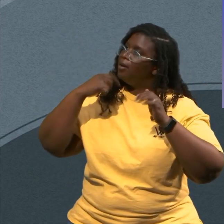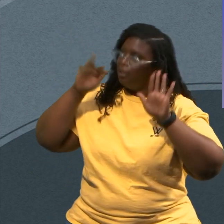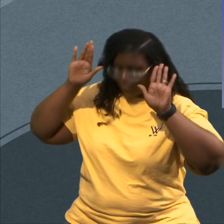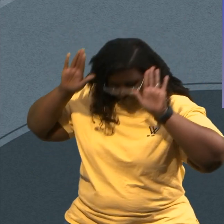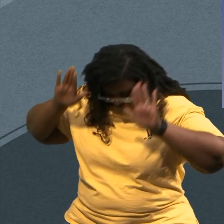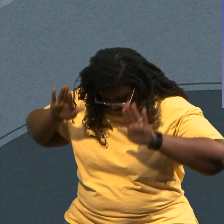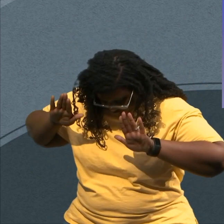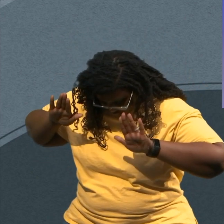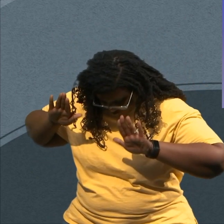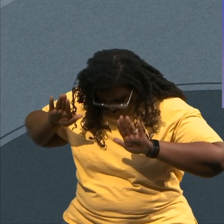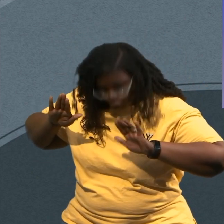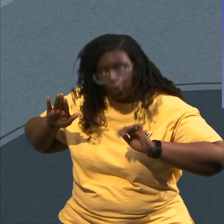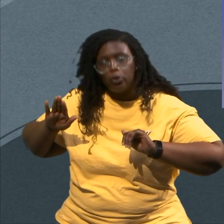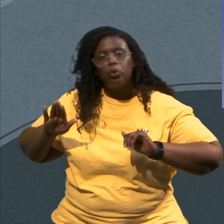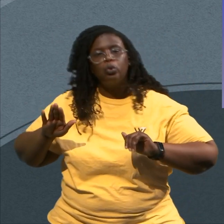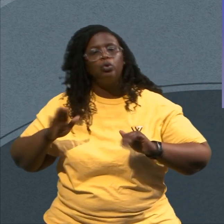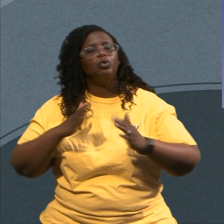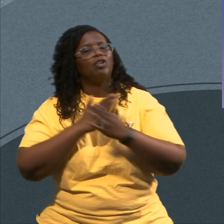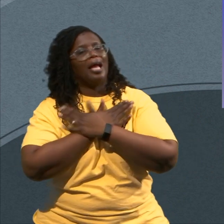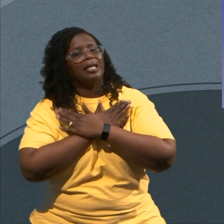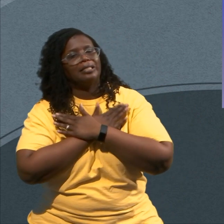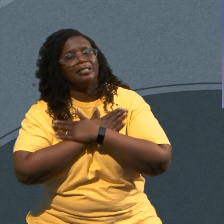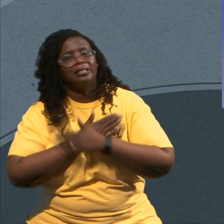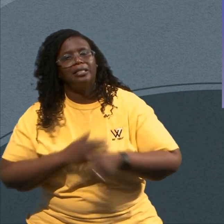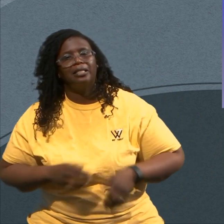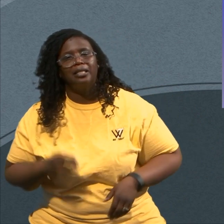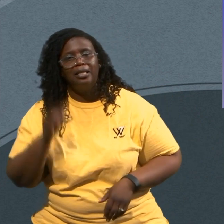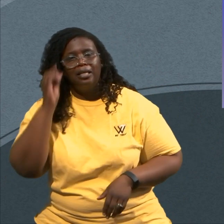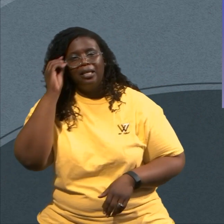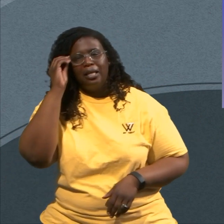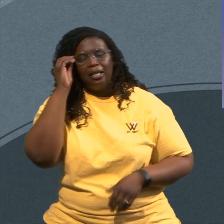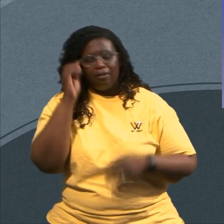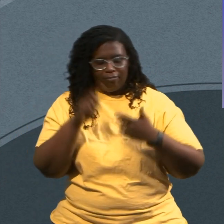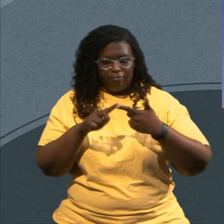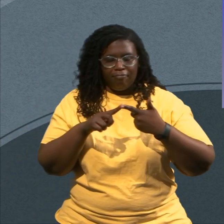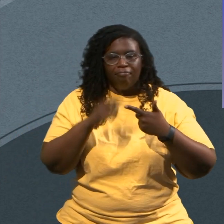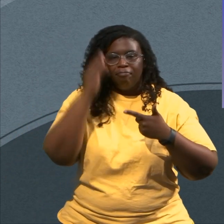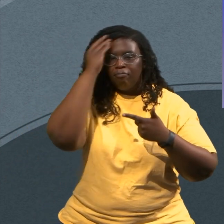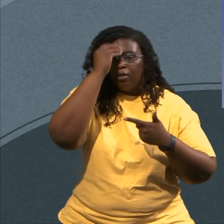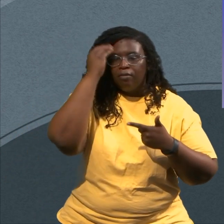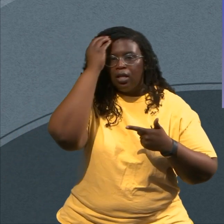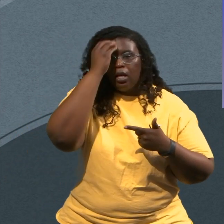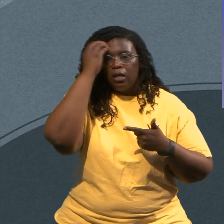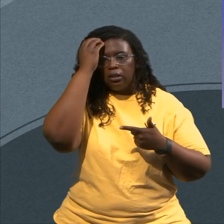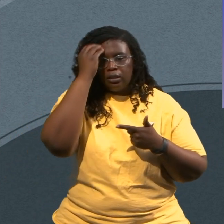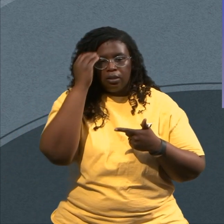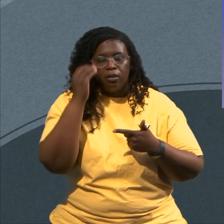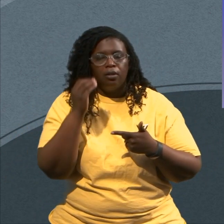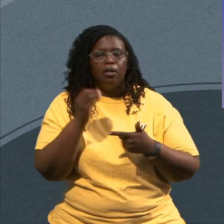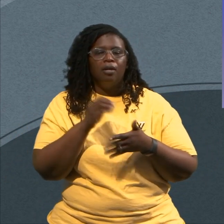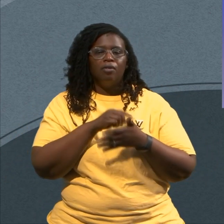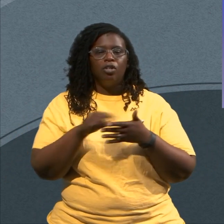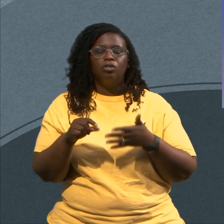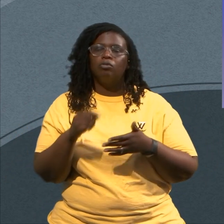Rest In It Be Still Watch This Now Watch The Reflection And Know That I Am